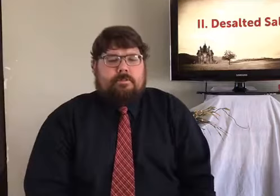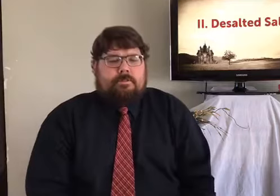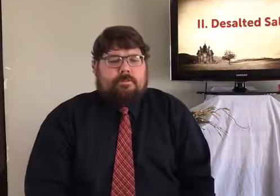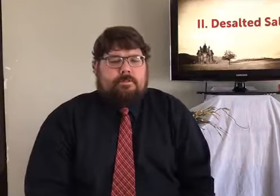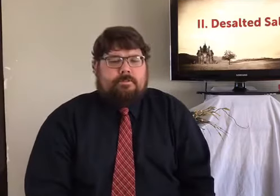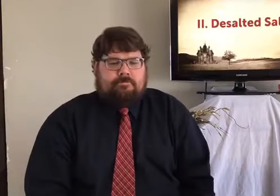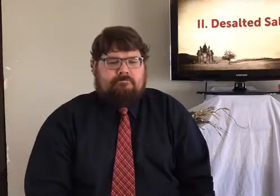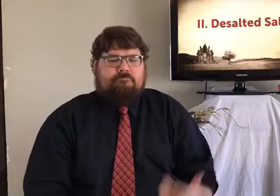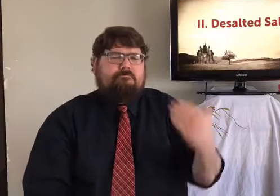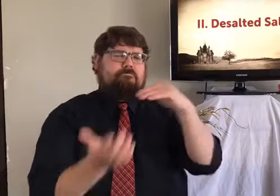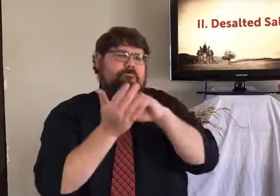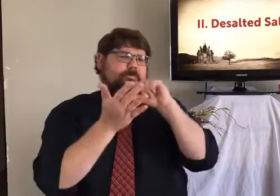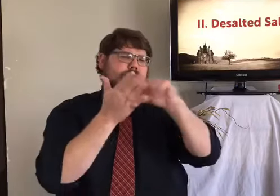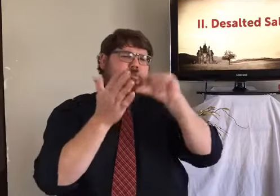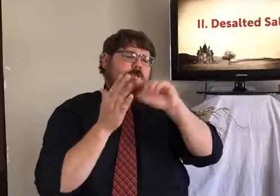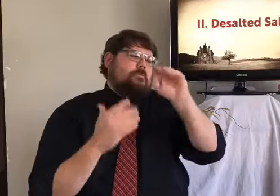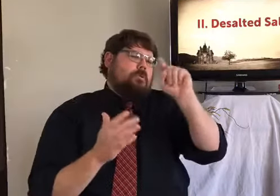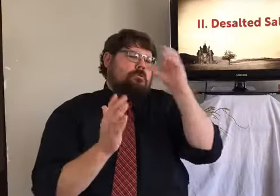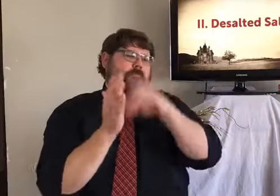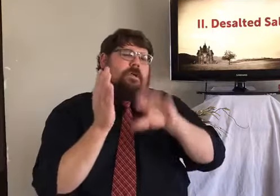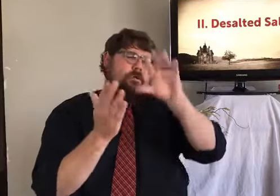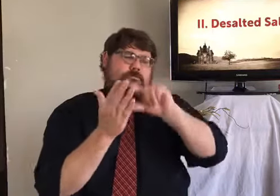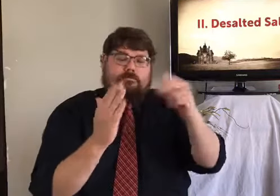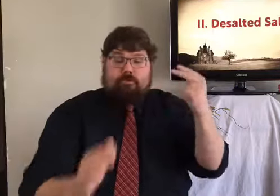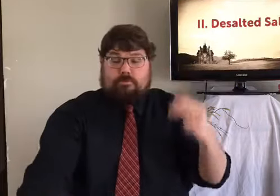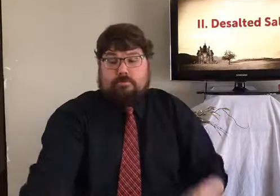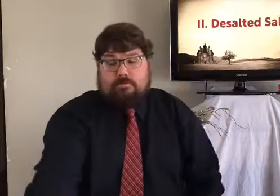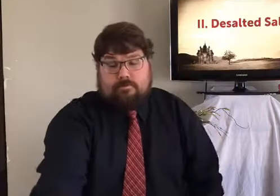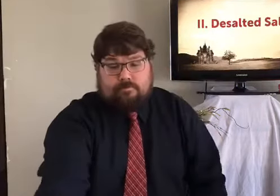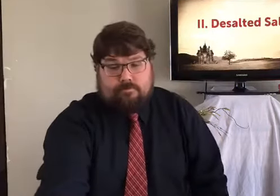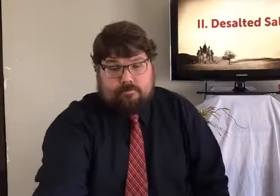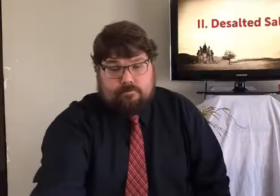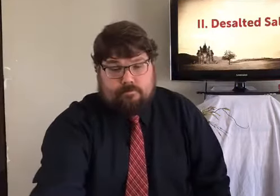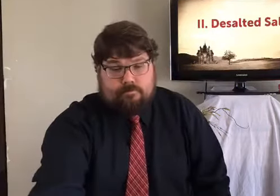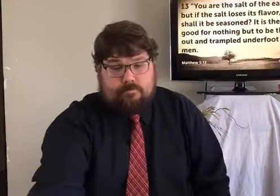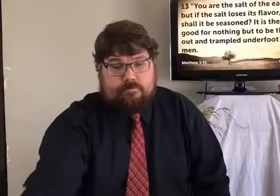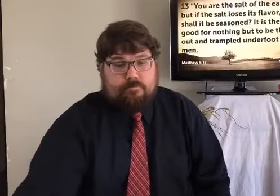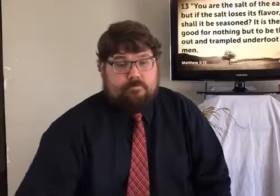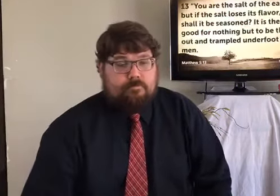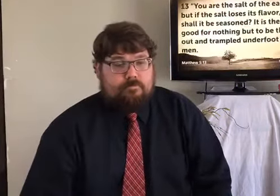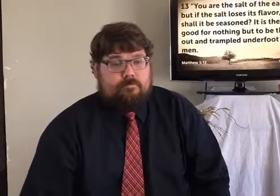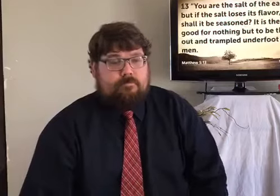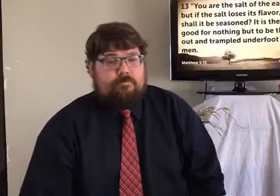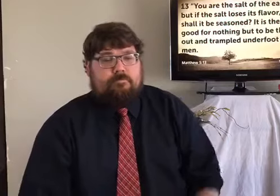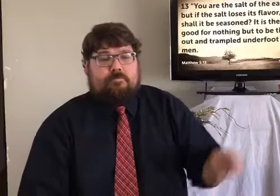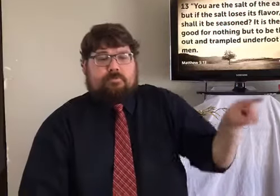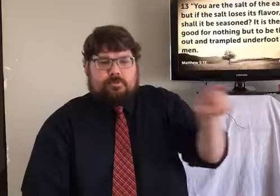Salt. That is not salty. Look again at Matthew 5, verse 13.